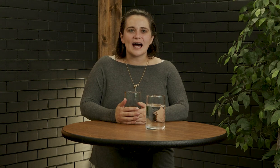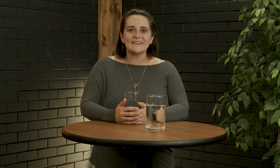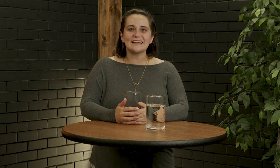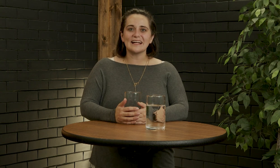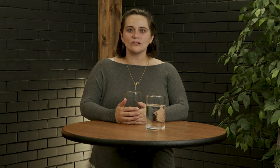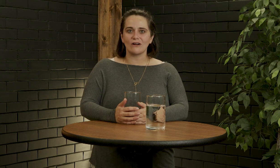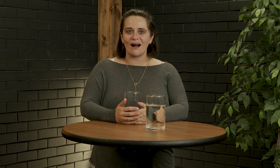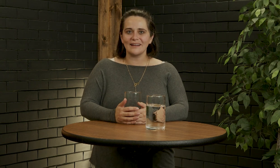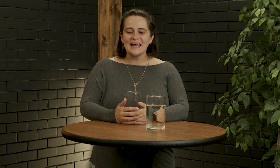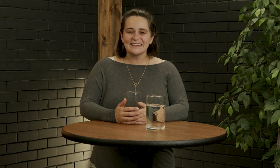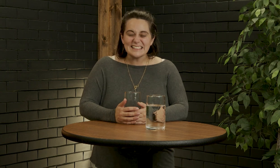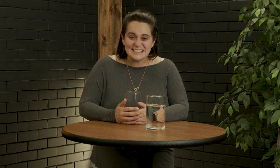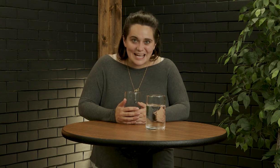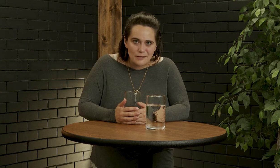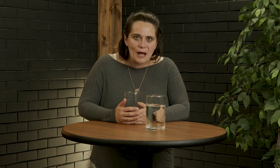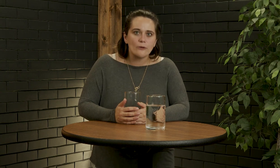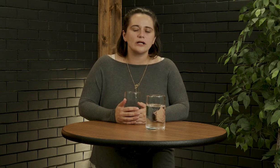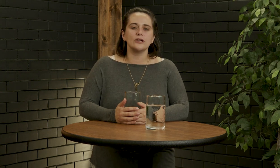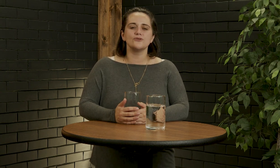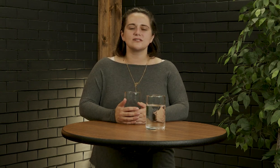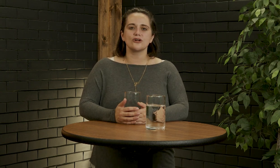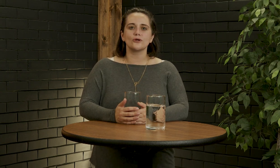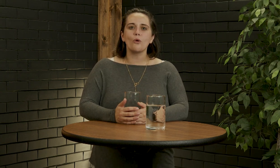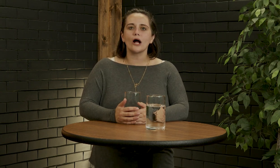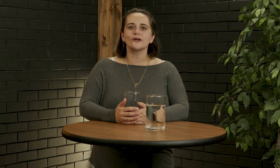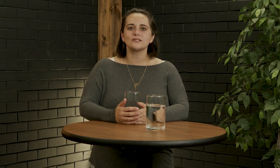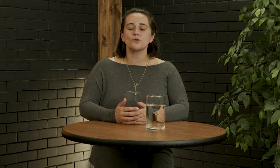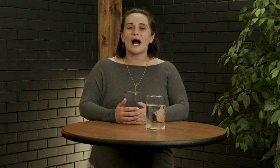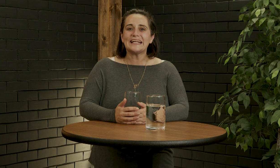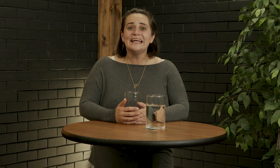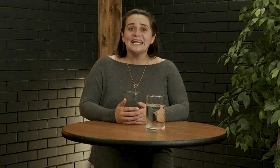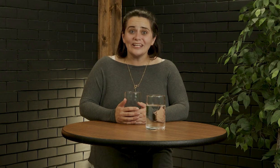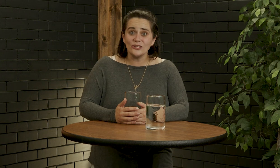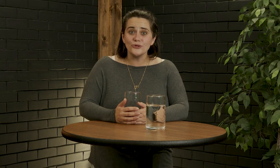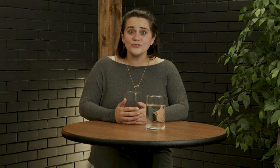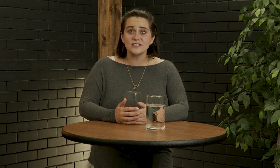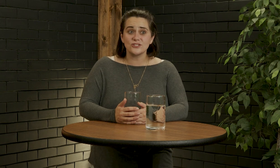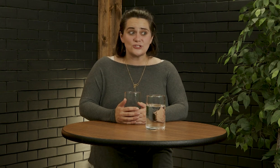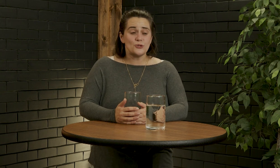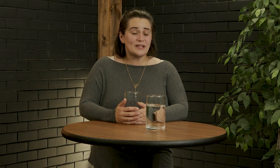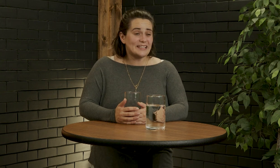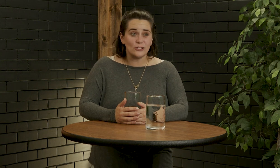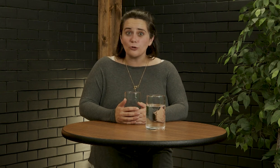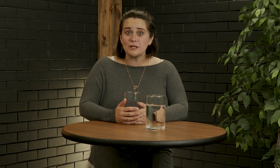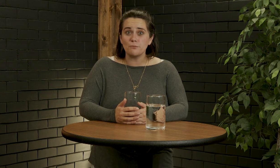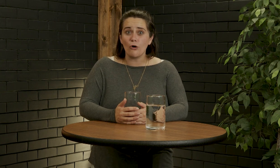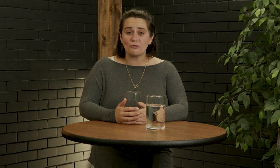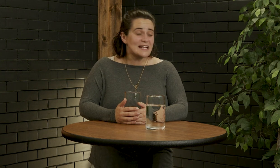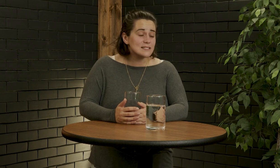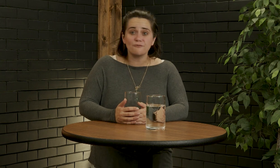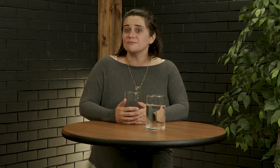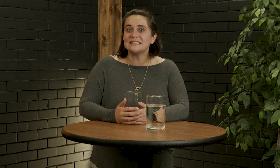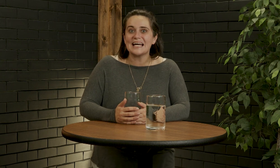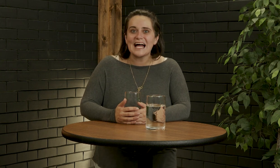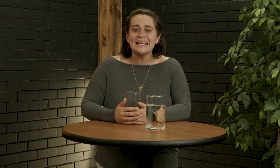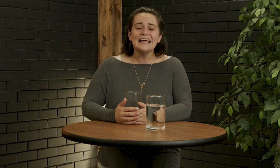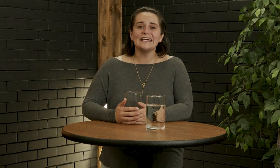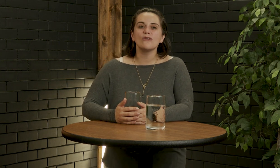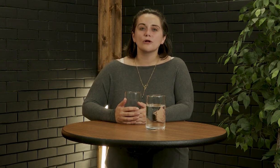that that later on that same power he used to turn the water into wine he used to heal people raise them from the dead heal their